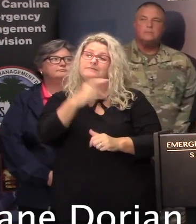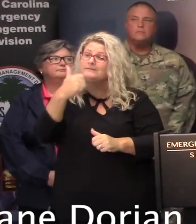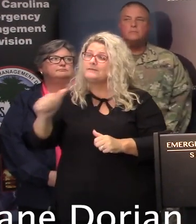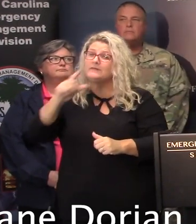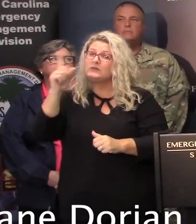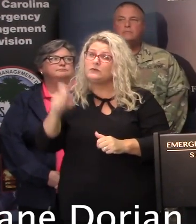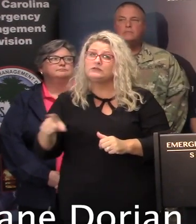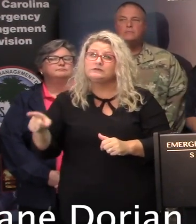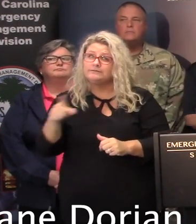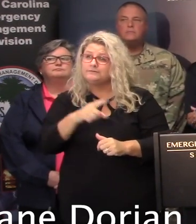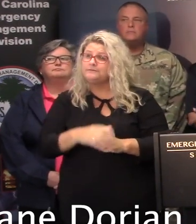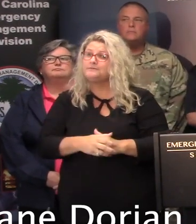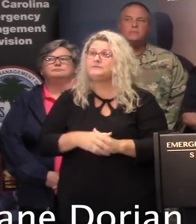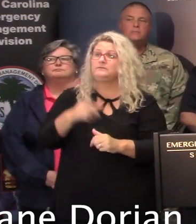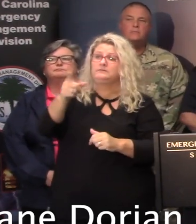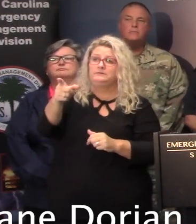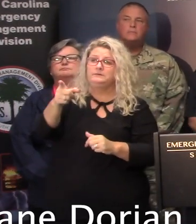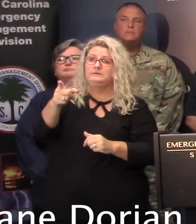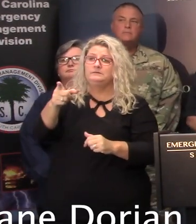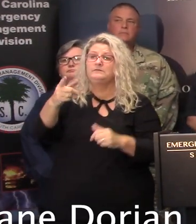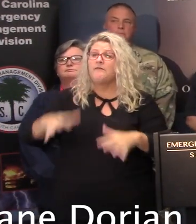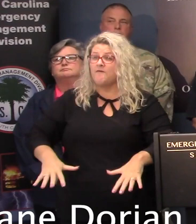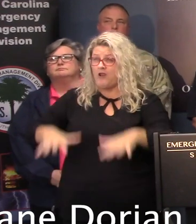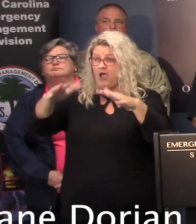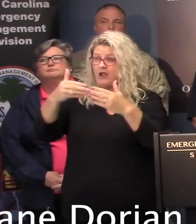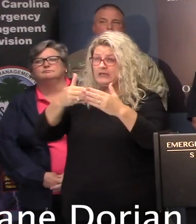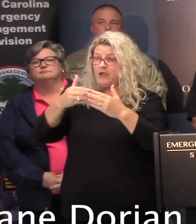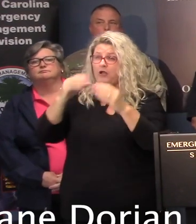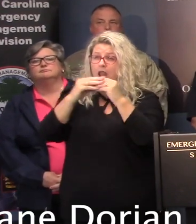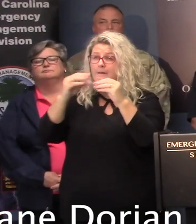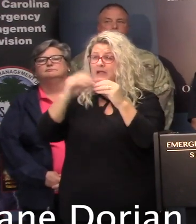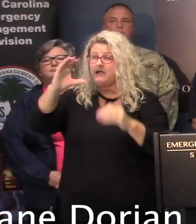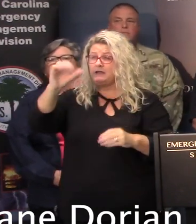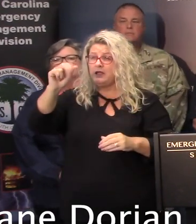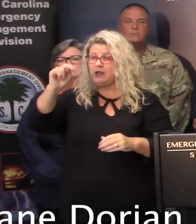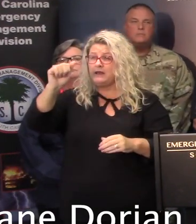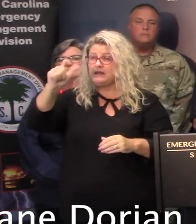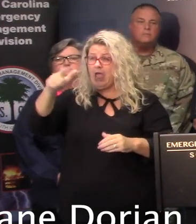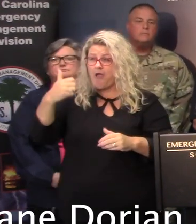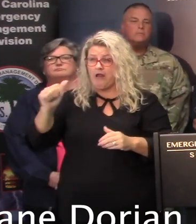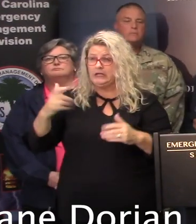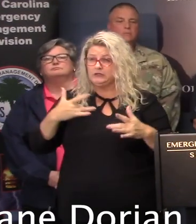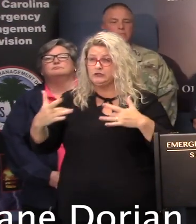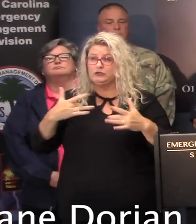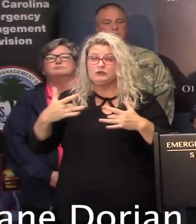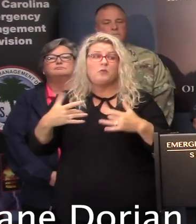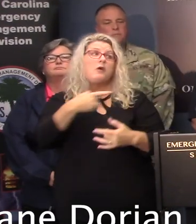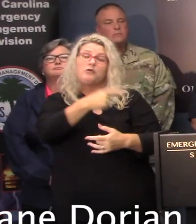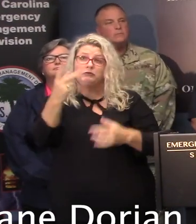any questions? Governor, is there any concerns with flooding near the Columbia Canal? Well, as Director